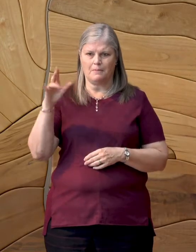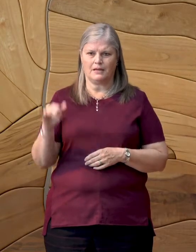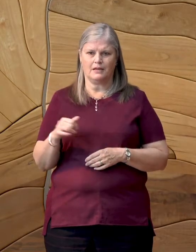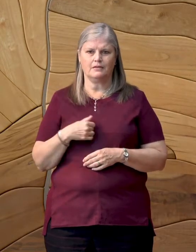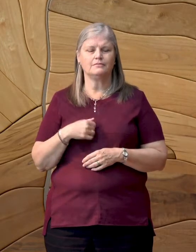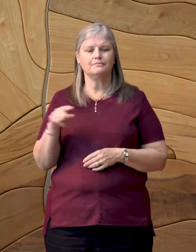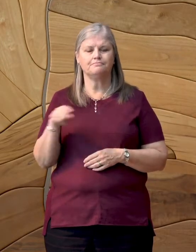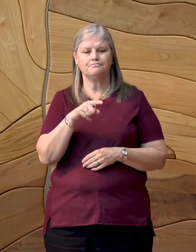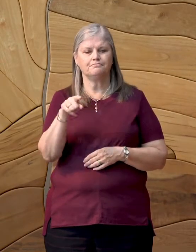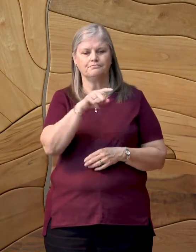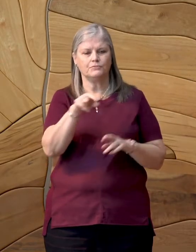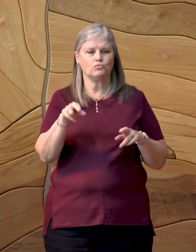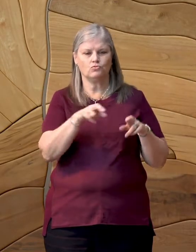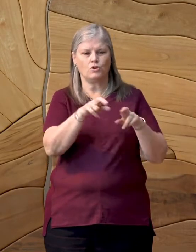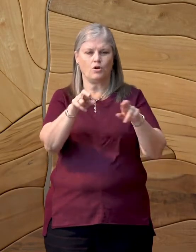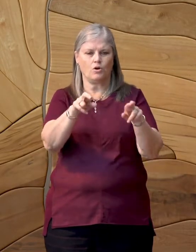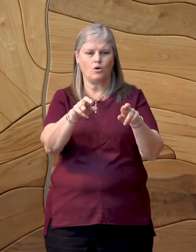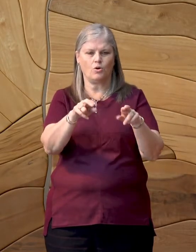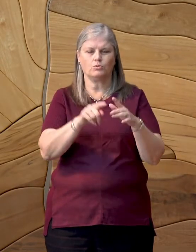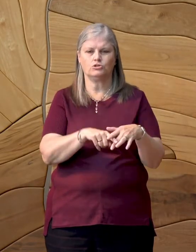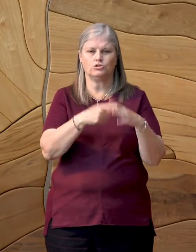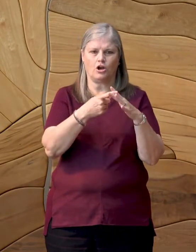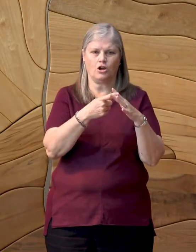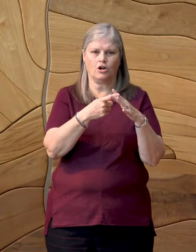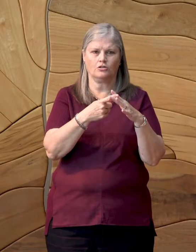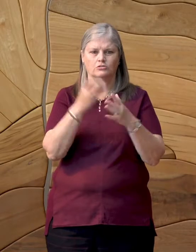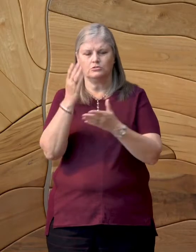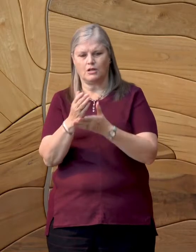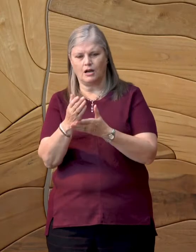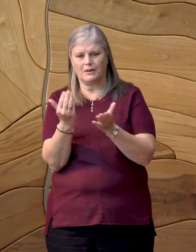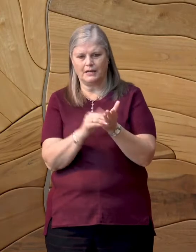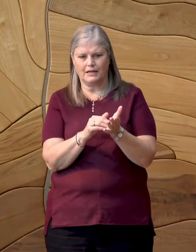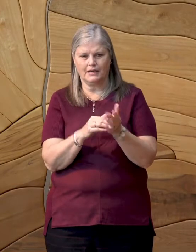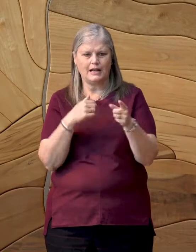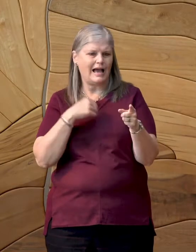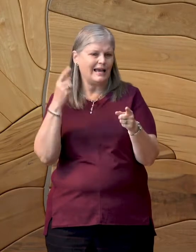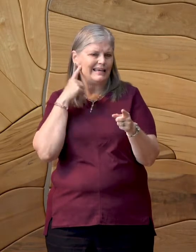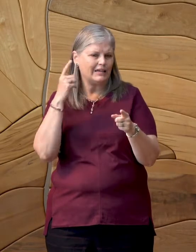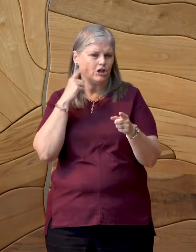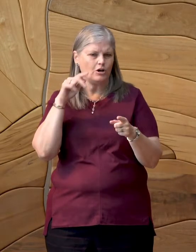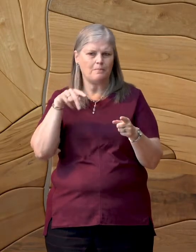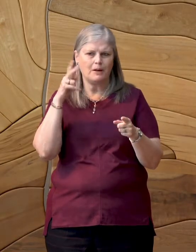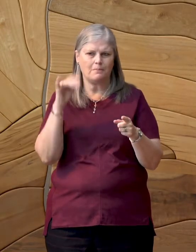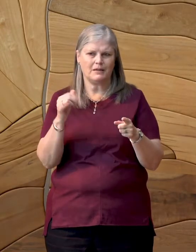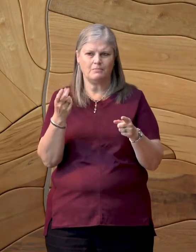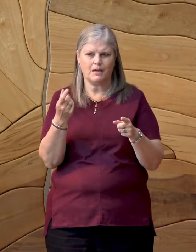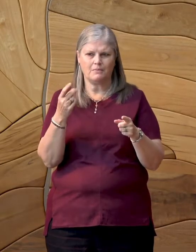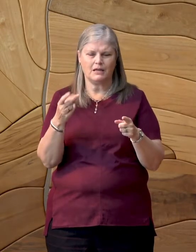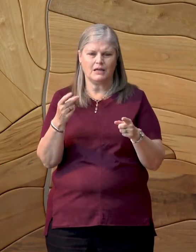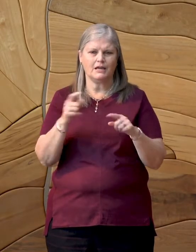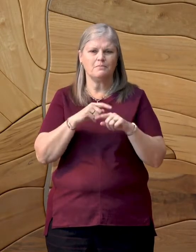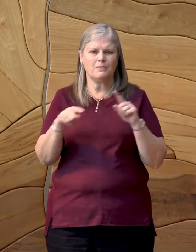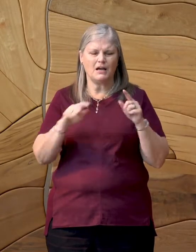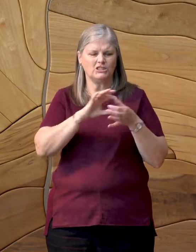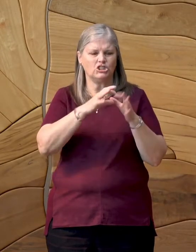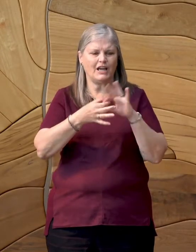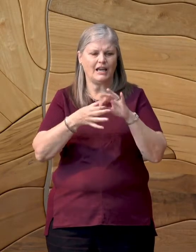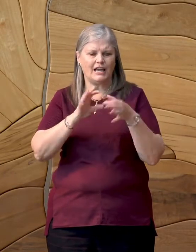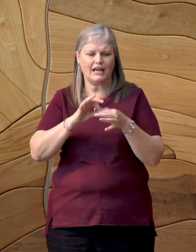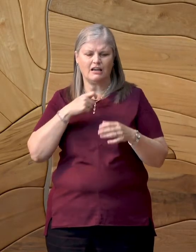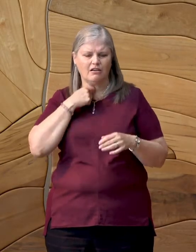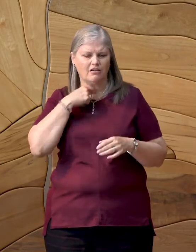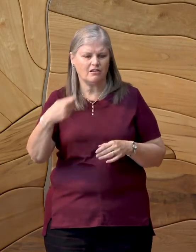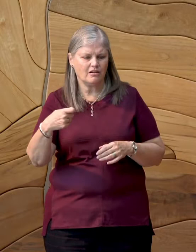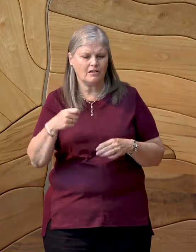the road, starting up and stopping once more, the sound of a puppy on a chain who has not yet